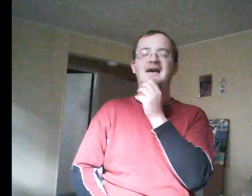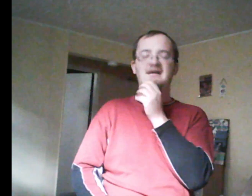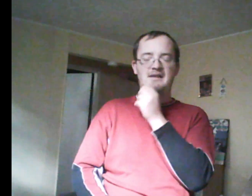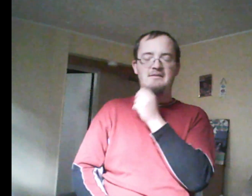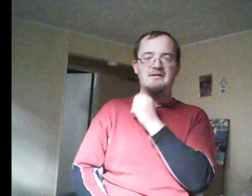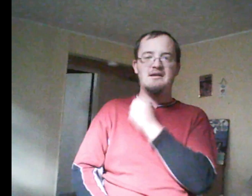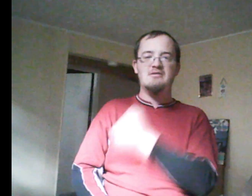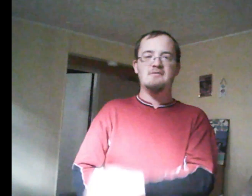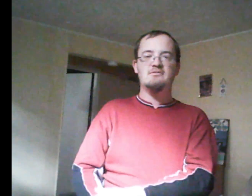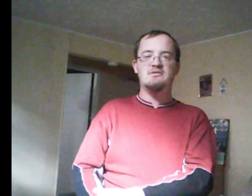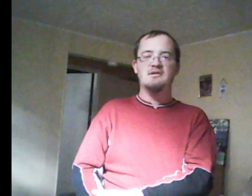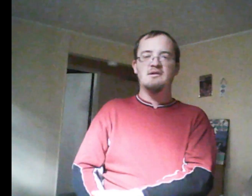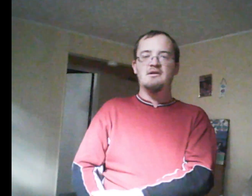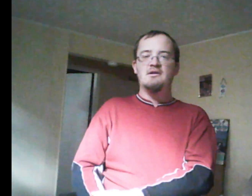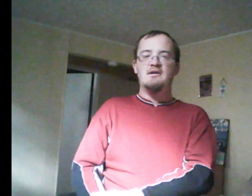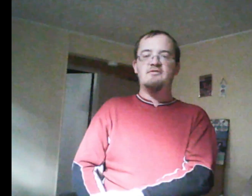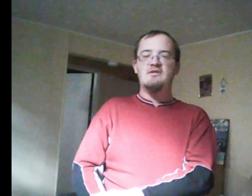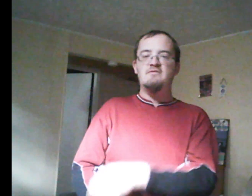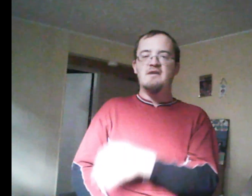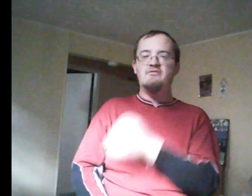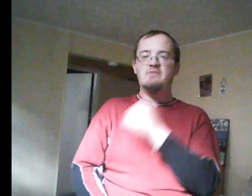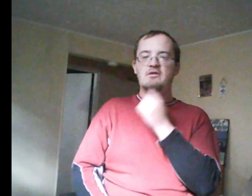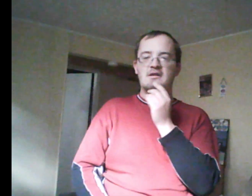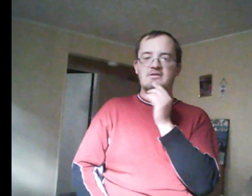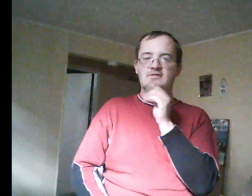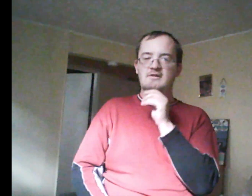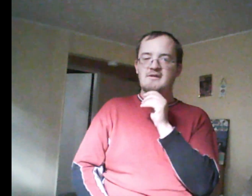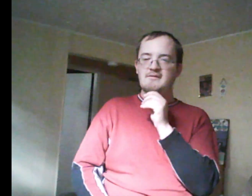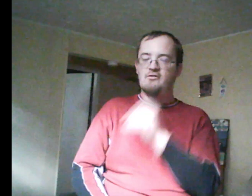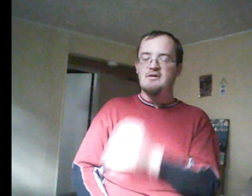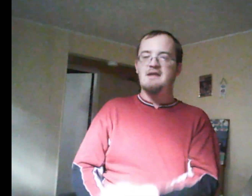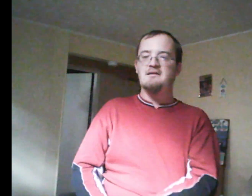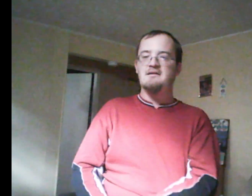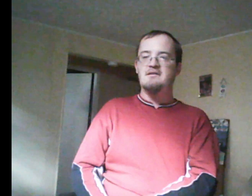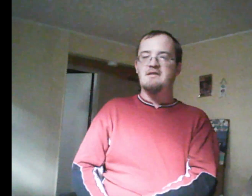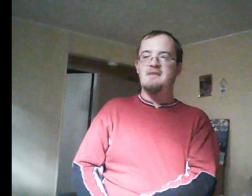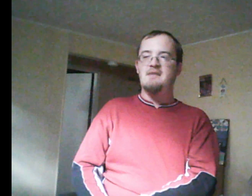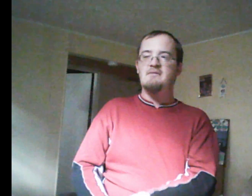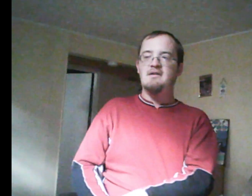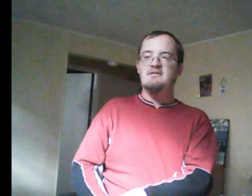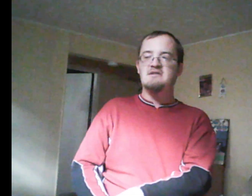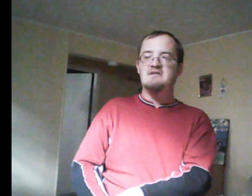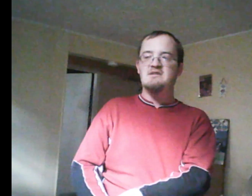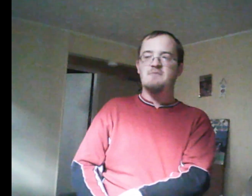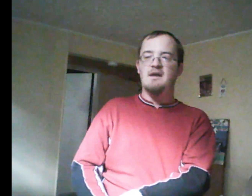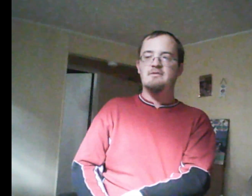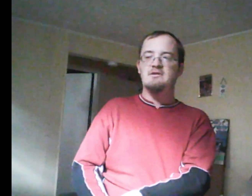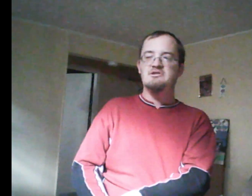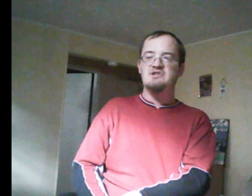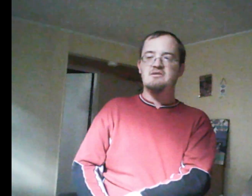Emma cared about if Chris moved on from her at the start of season four. And it's that Emma realizes that she could be